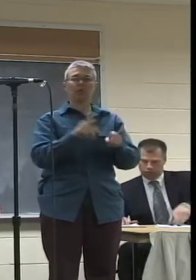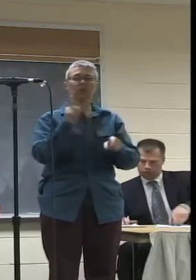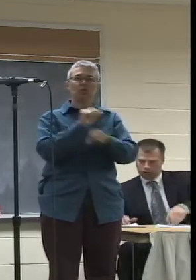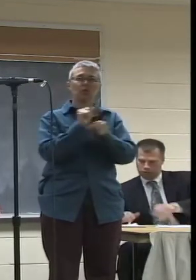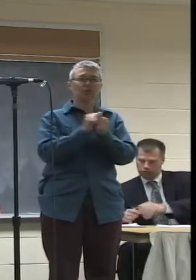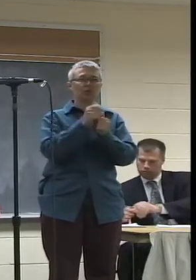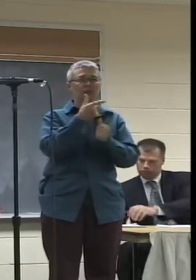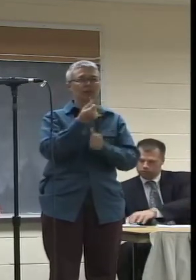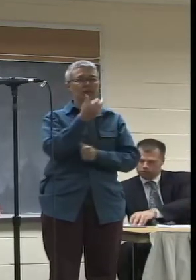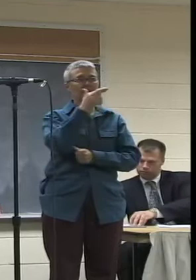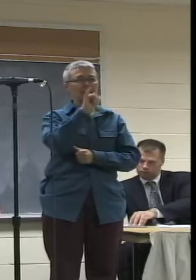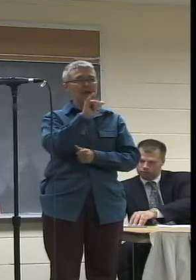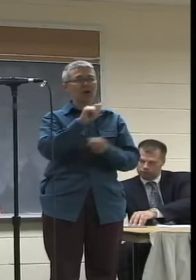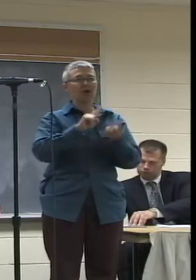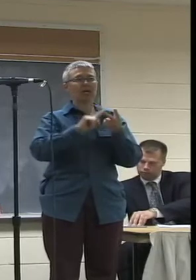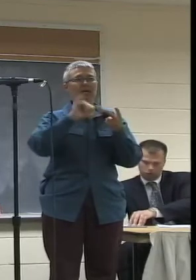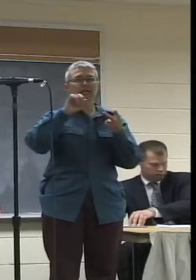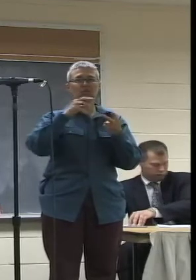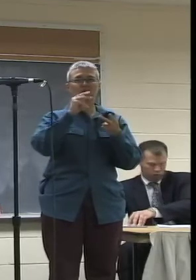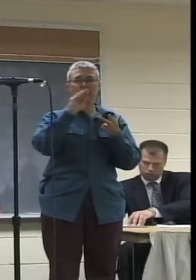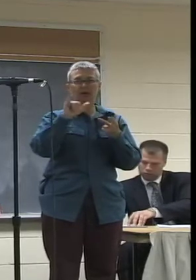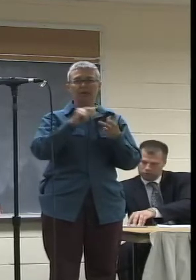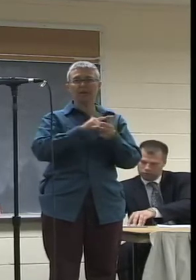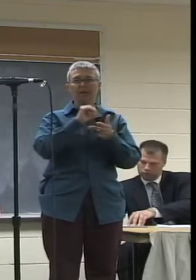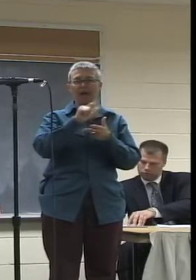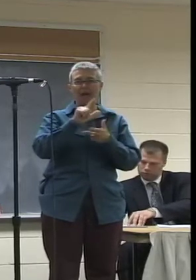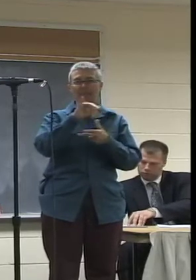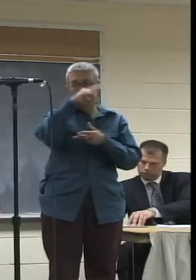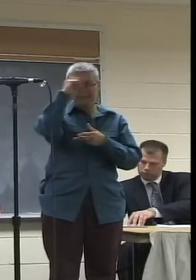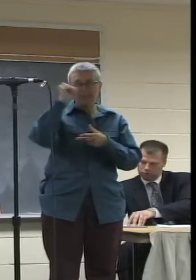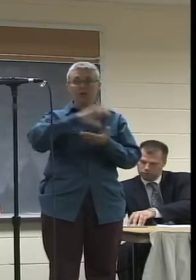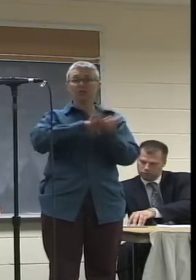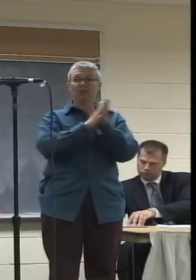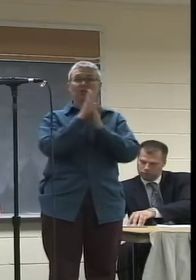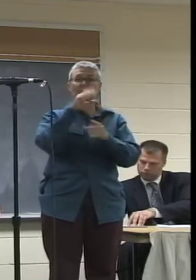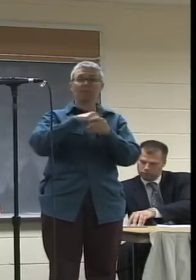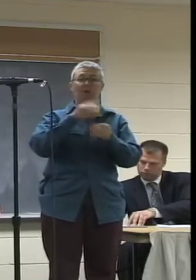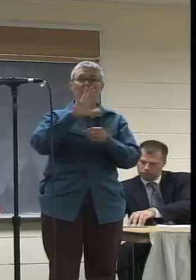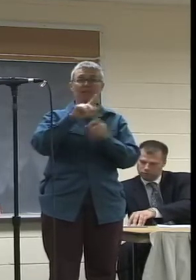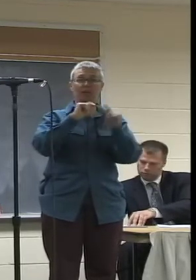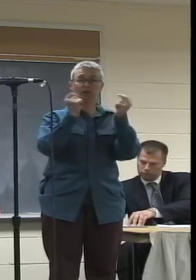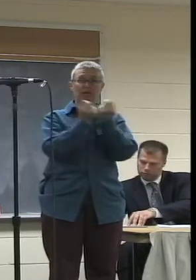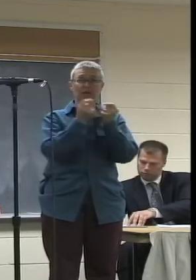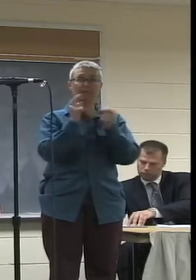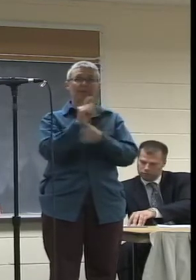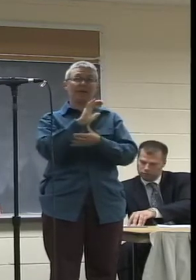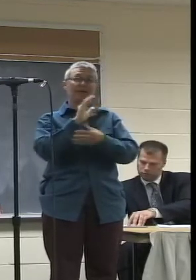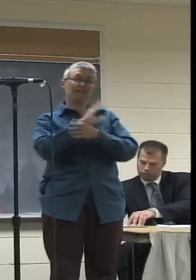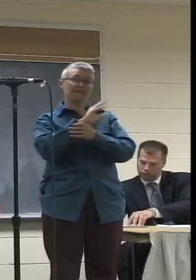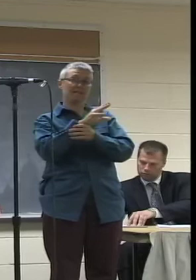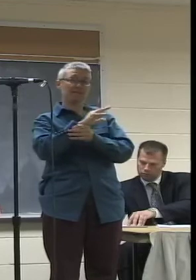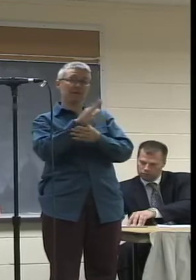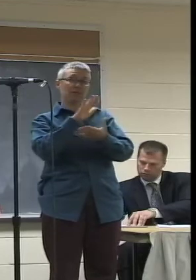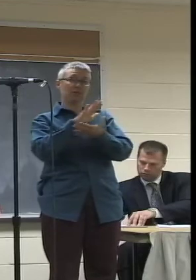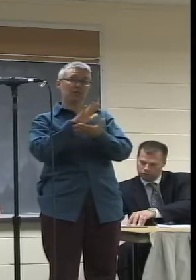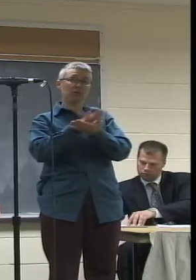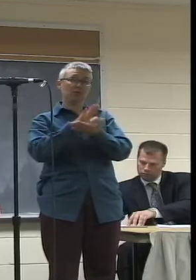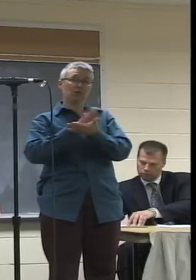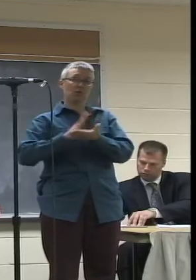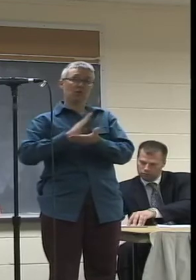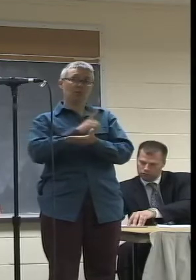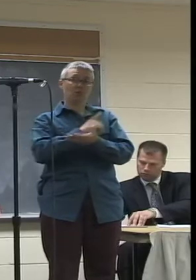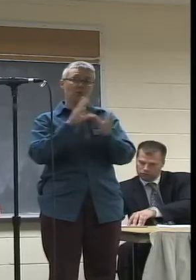Gary and Jeremy and Al that summer. She then became part of the team that helped film the school board meetings and the city council meetings